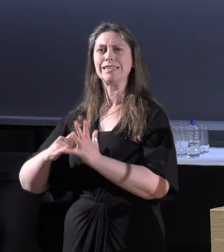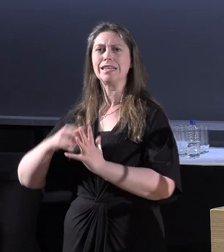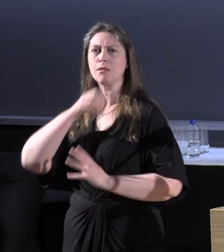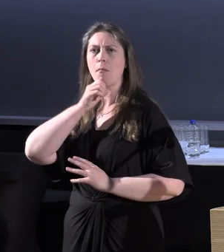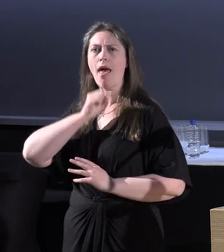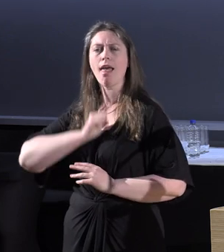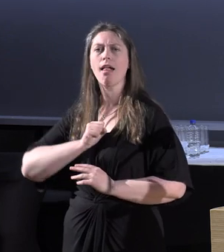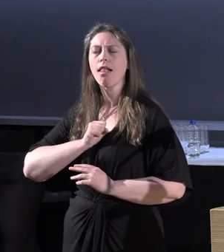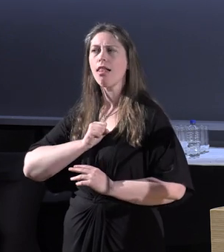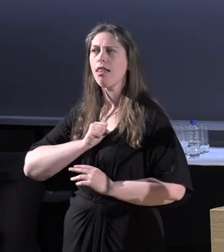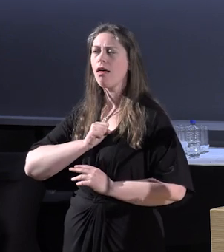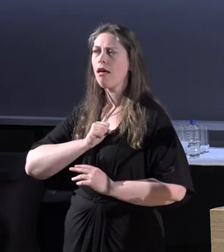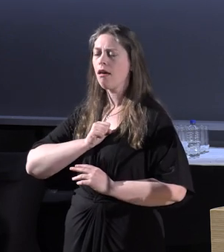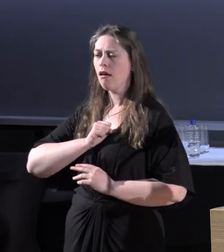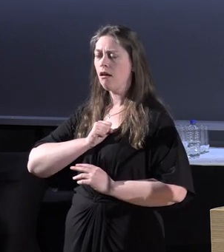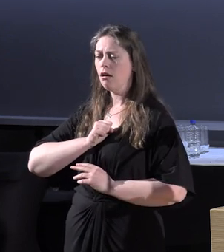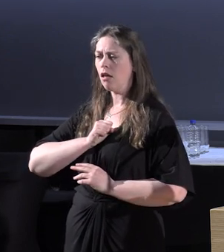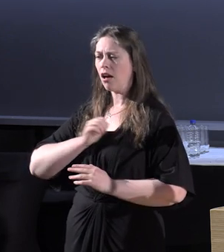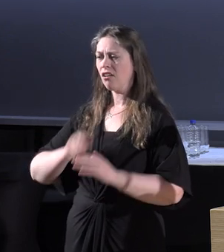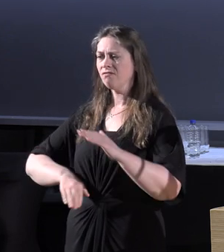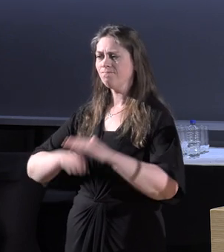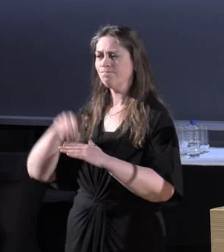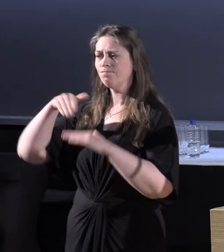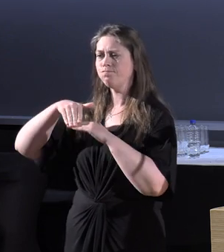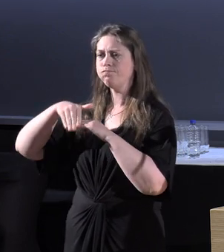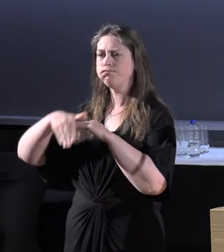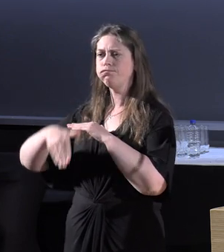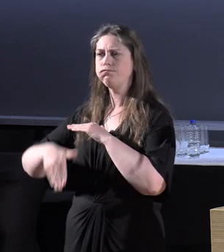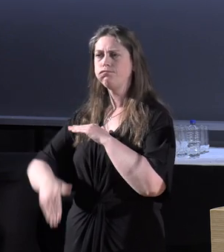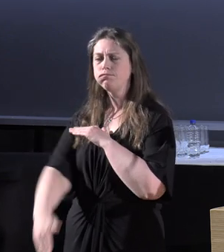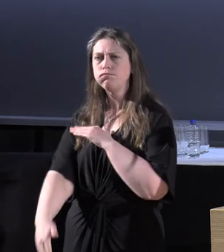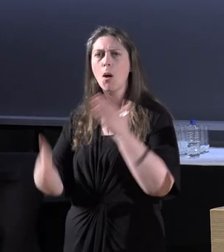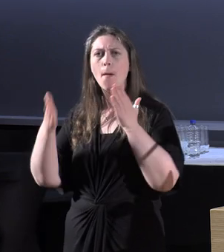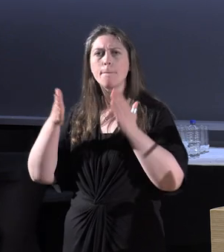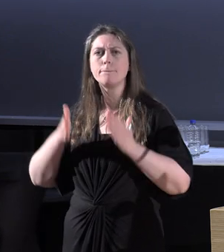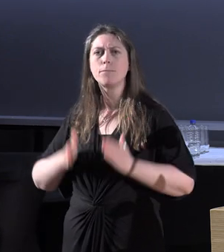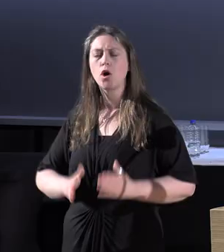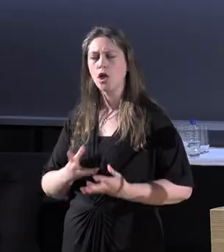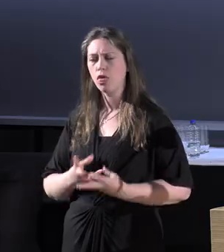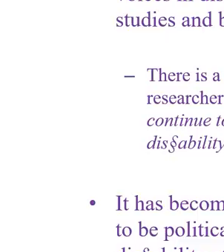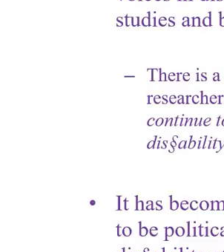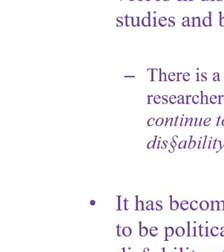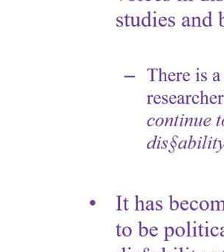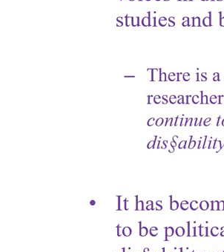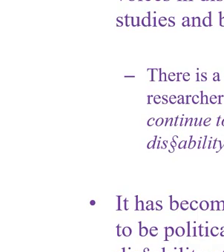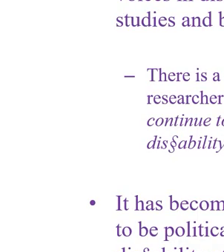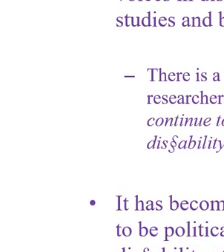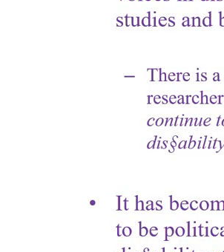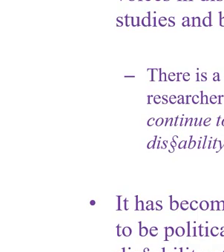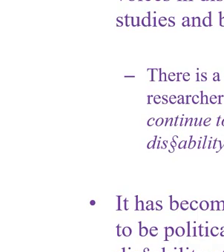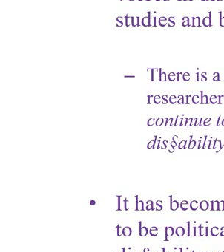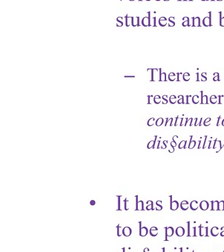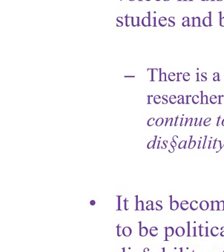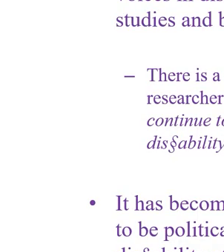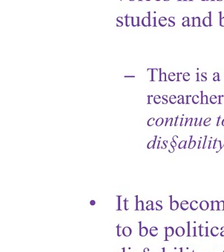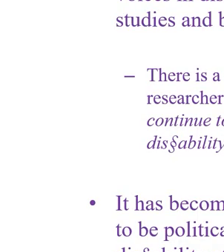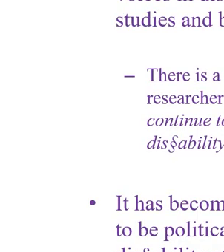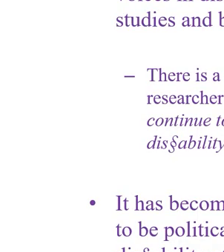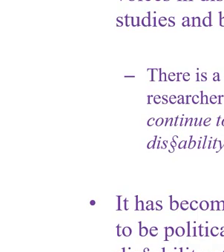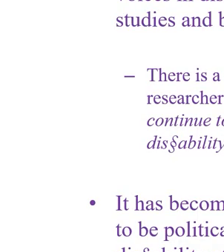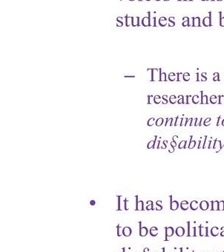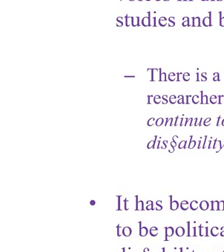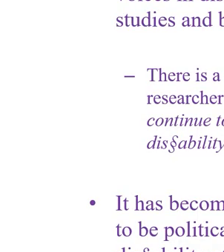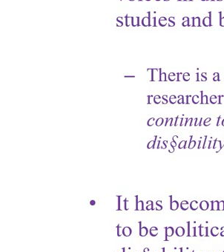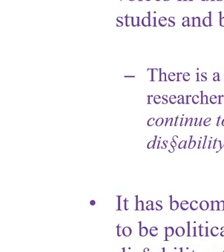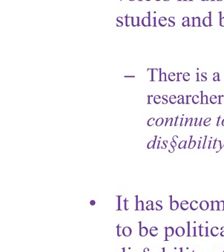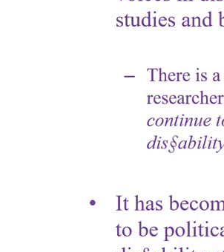went into complete decline as he lost the use of his body. And the final one, The Politics of Disablement